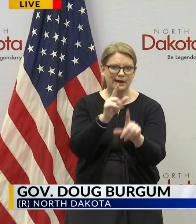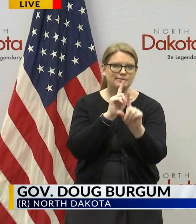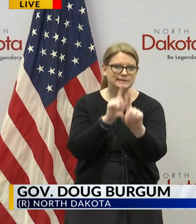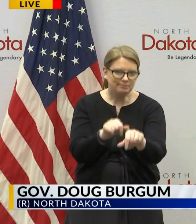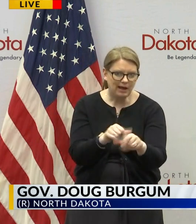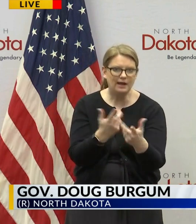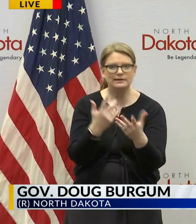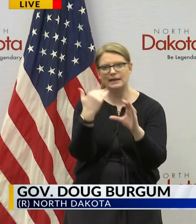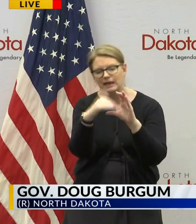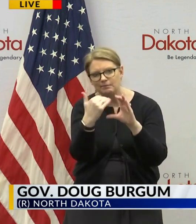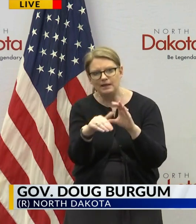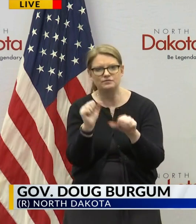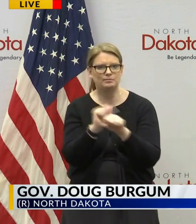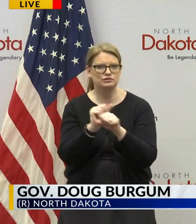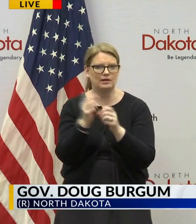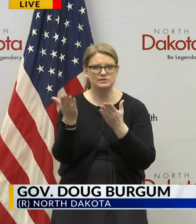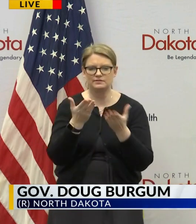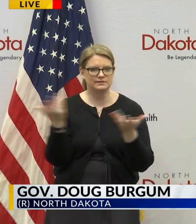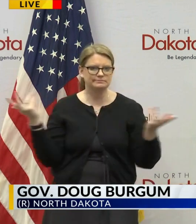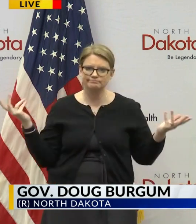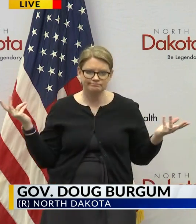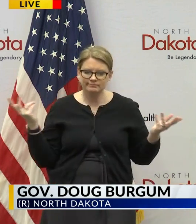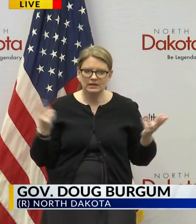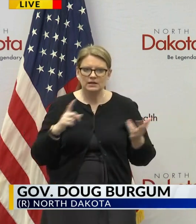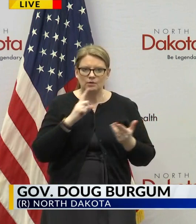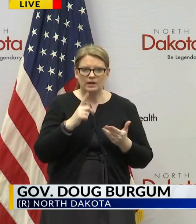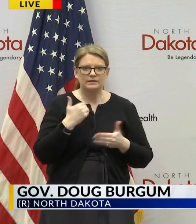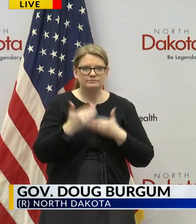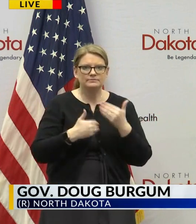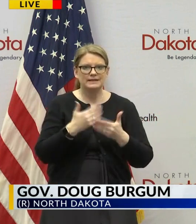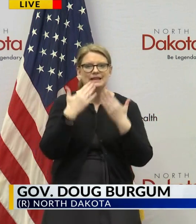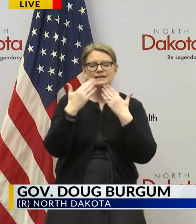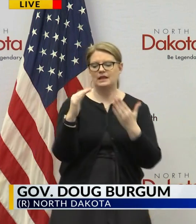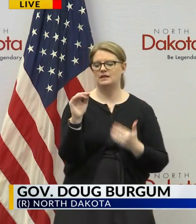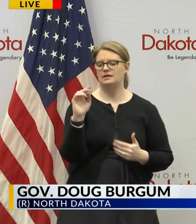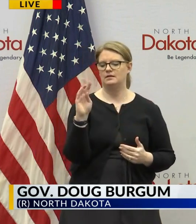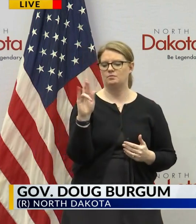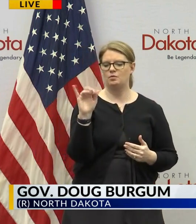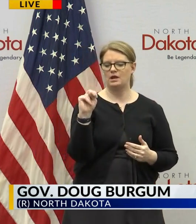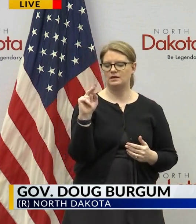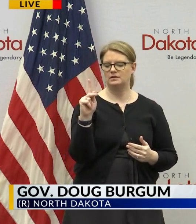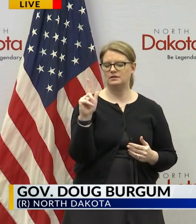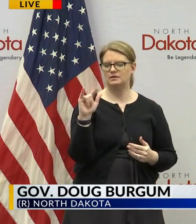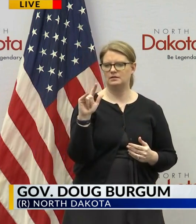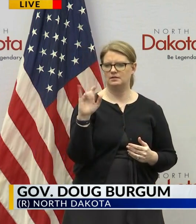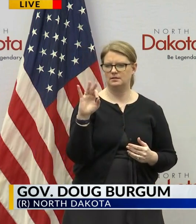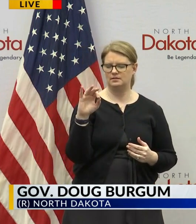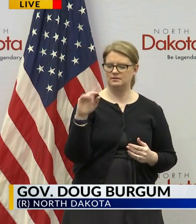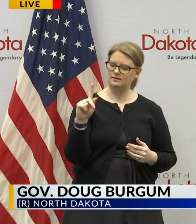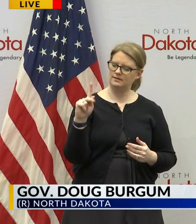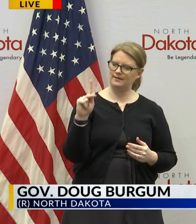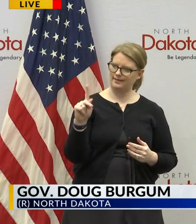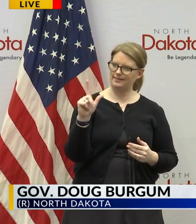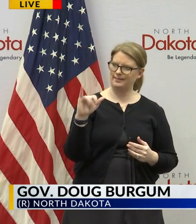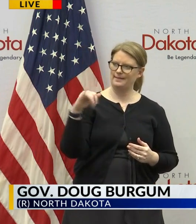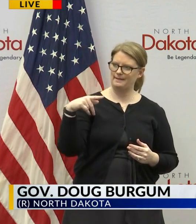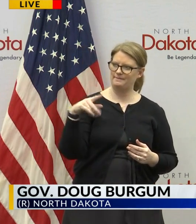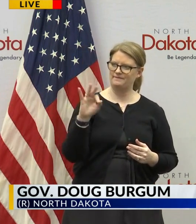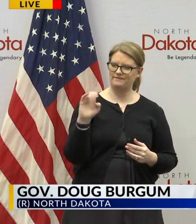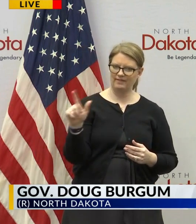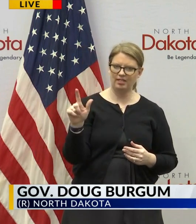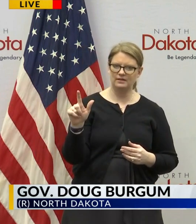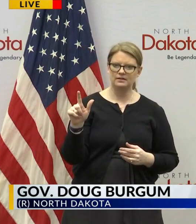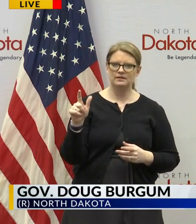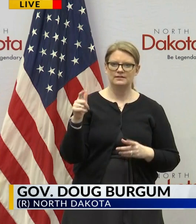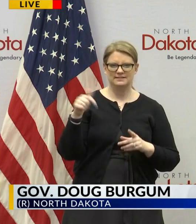service and so again taking the steps I want to thank Brian clip full who's in the audience today for his leadership he's